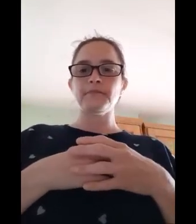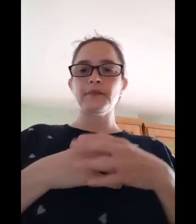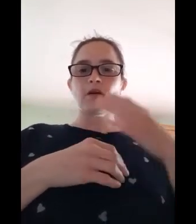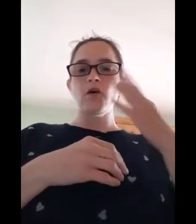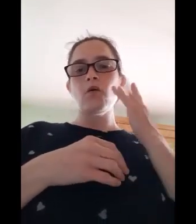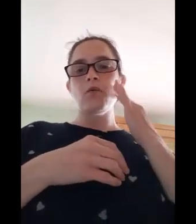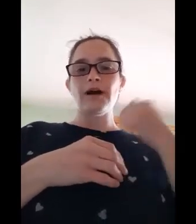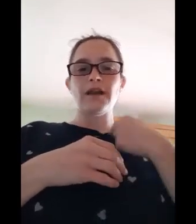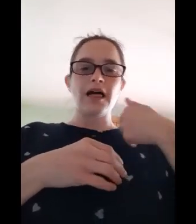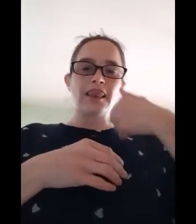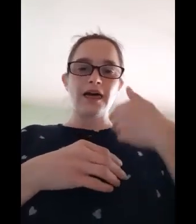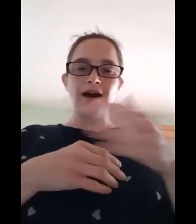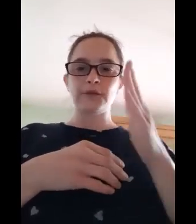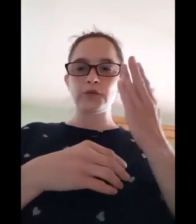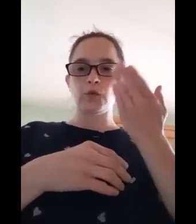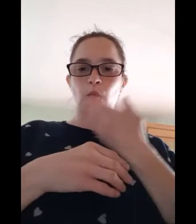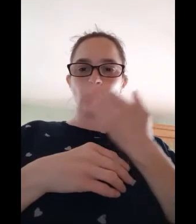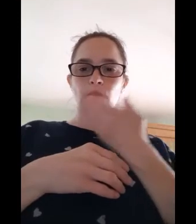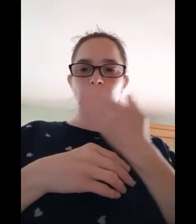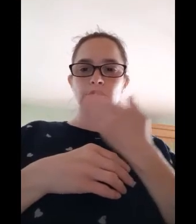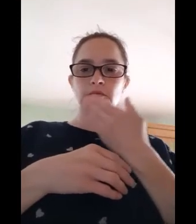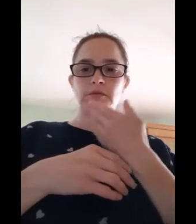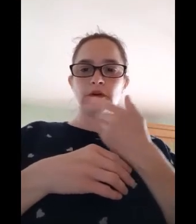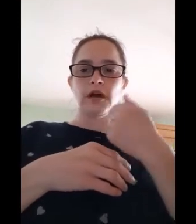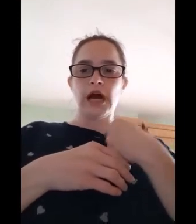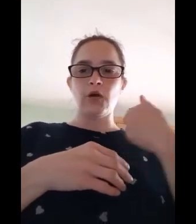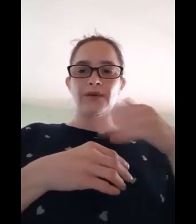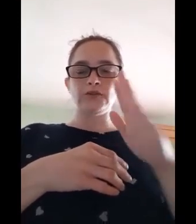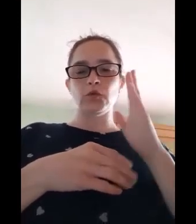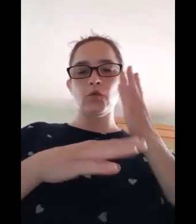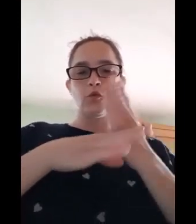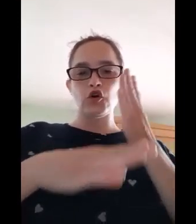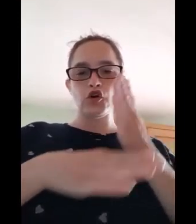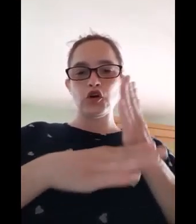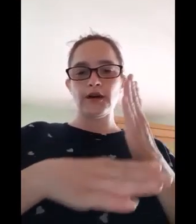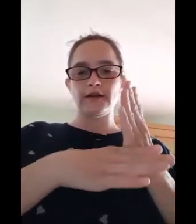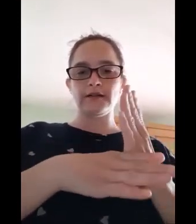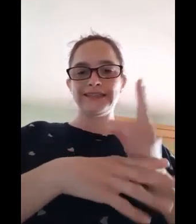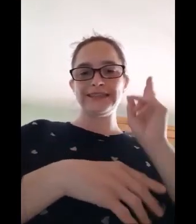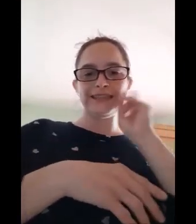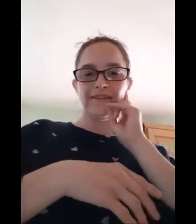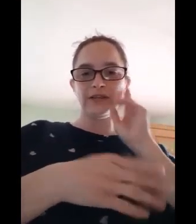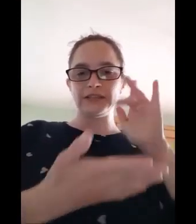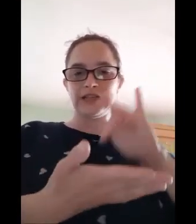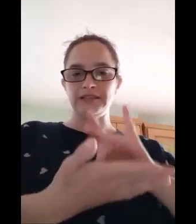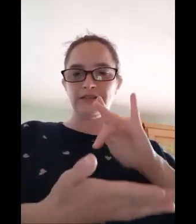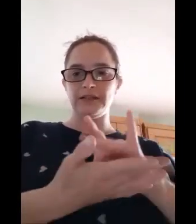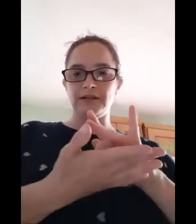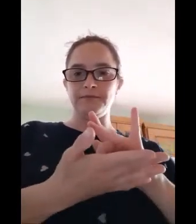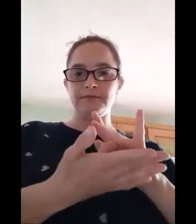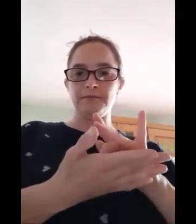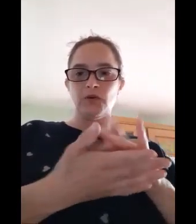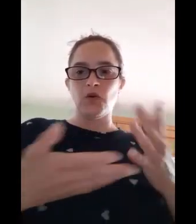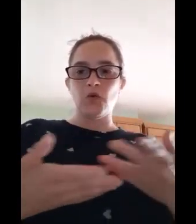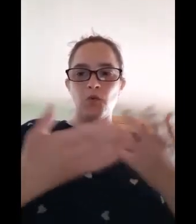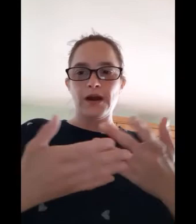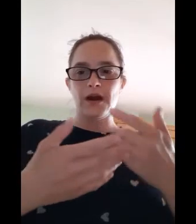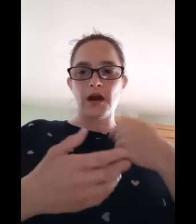When I left school, I went to work at a deaf centre where I